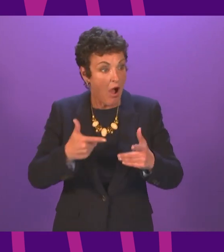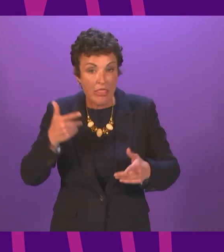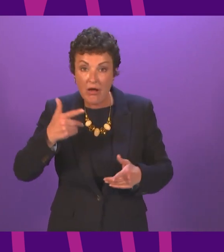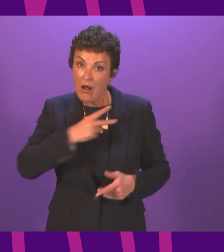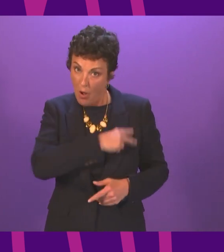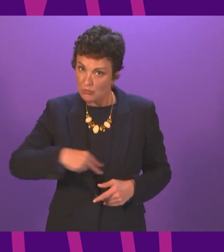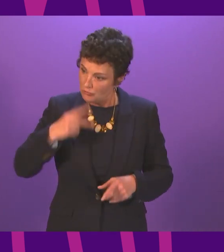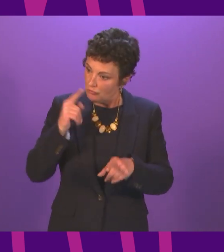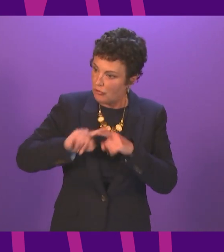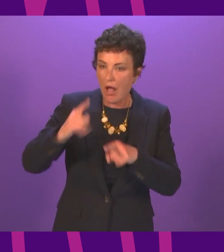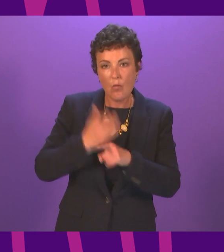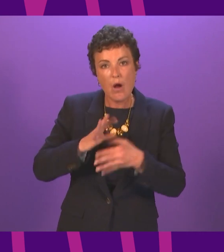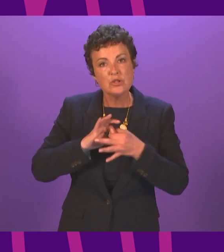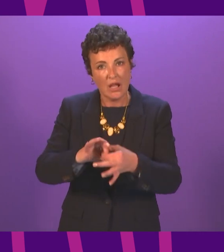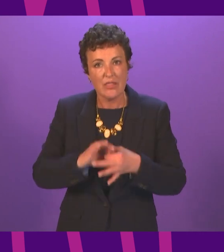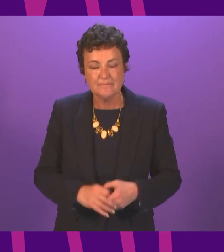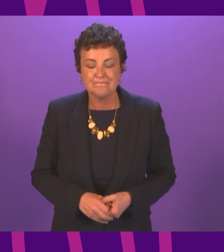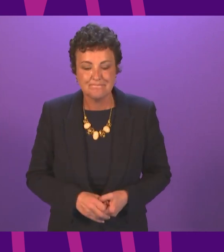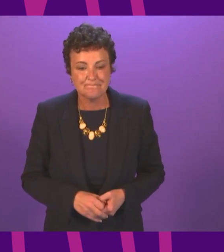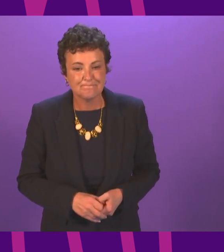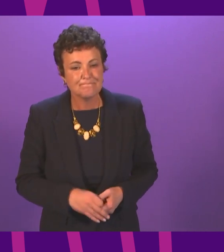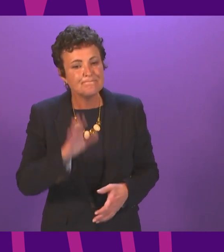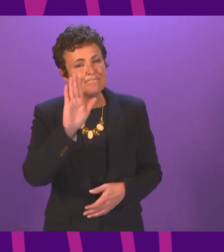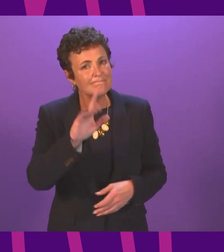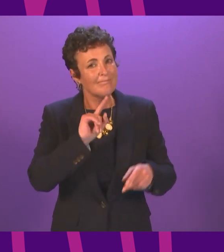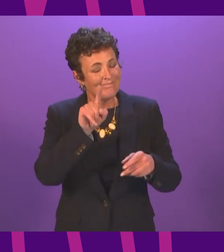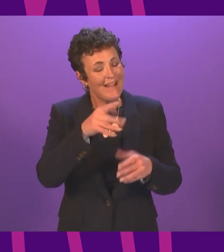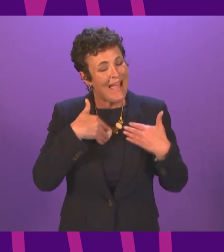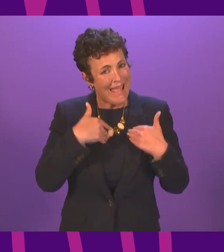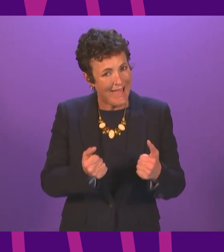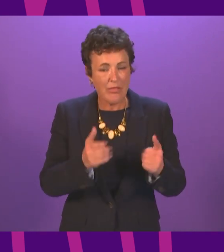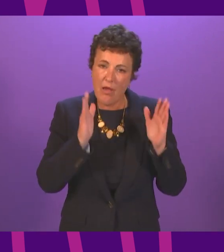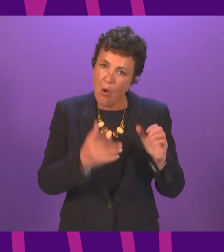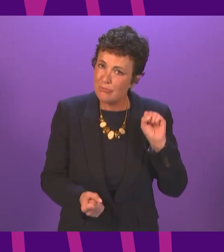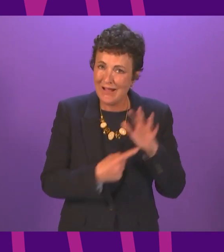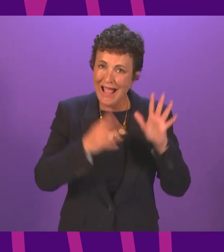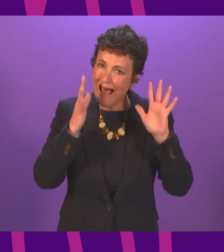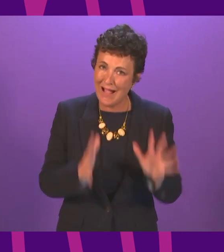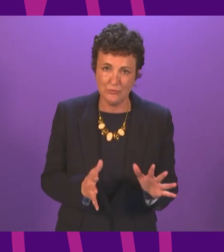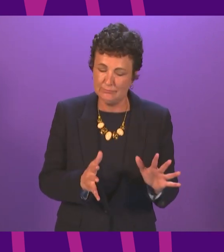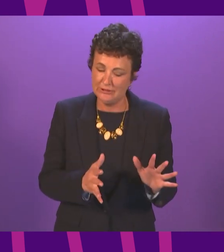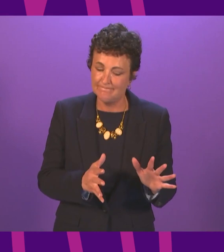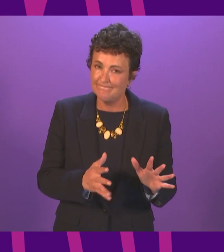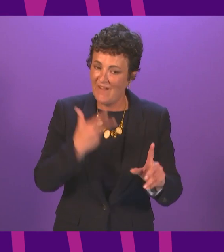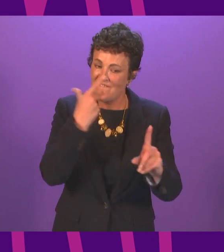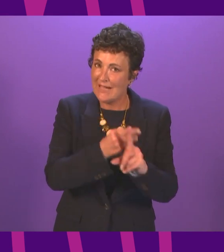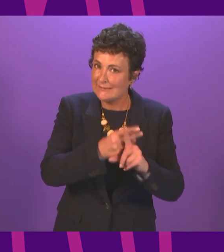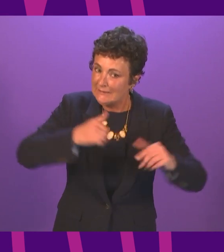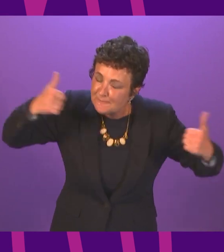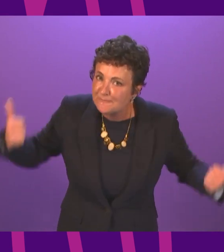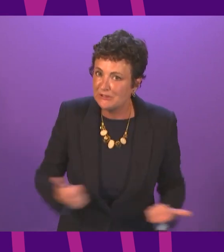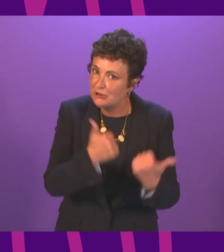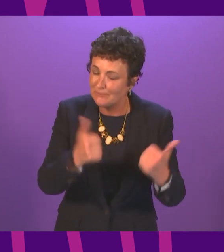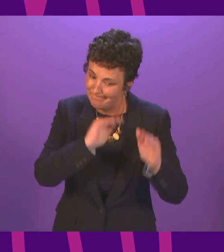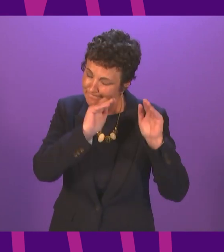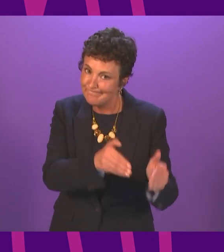specifically on health completing the vaccination programme is our priority it has to be our priority on the NHS recovery plan